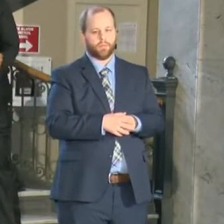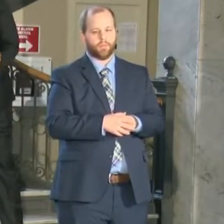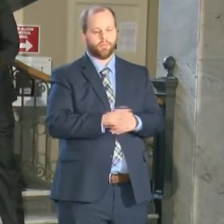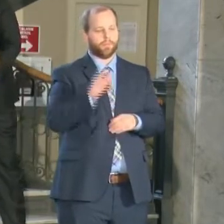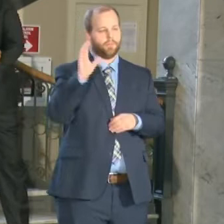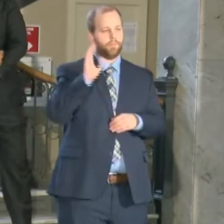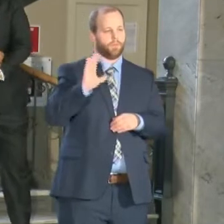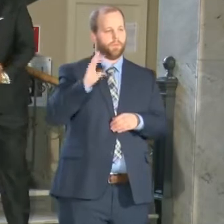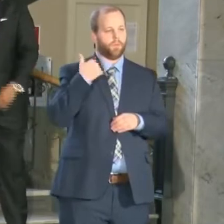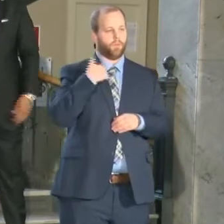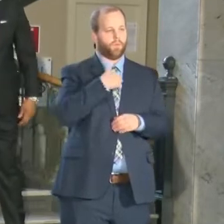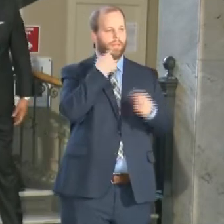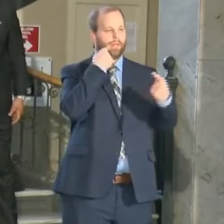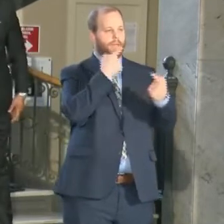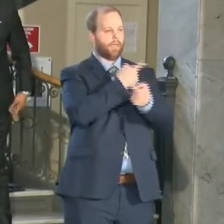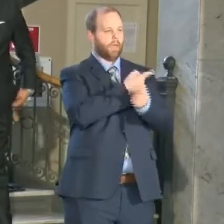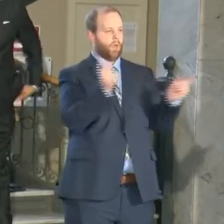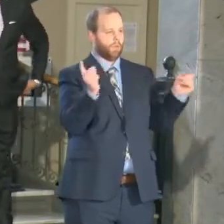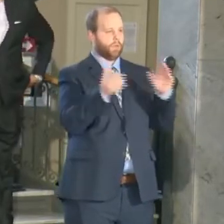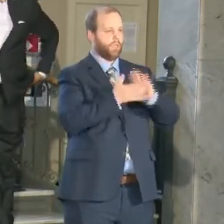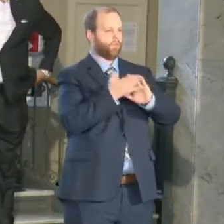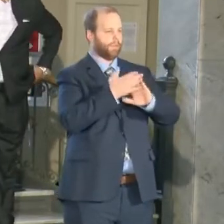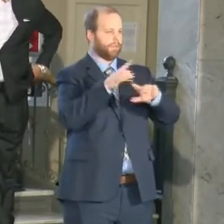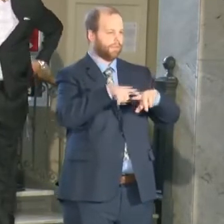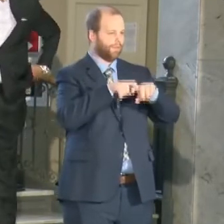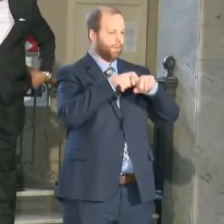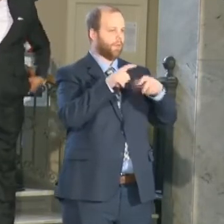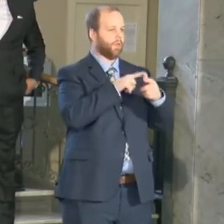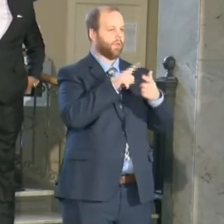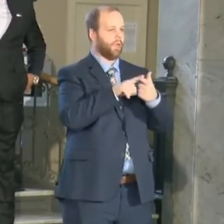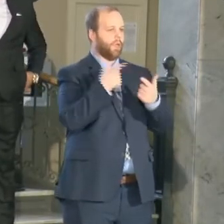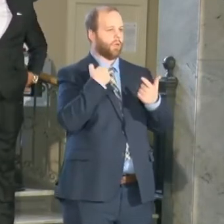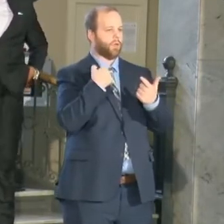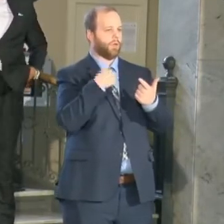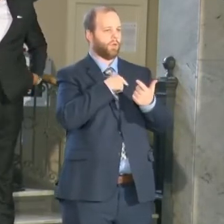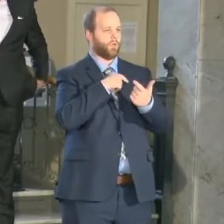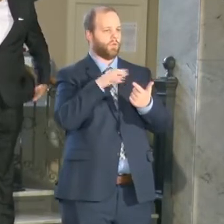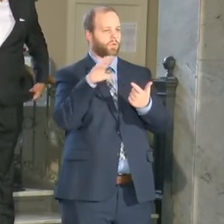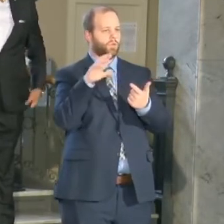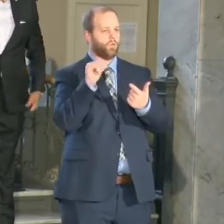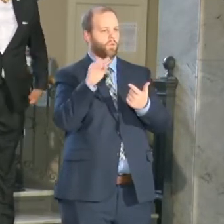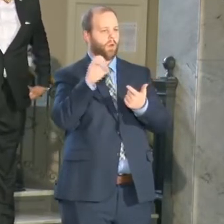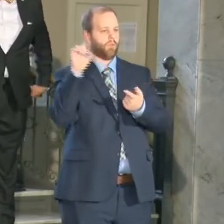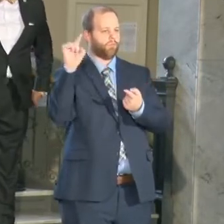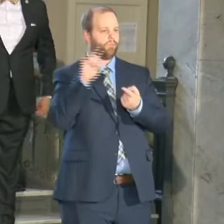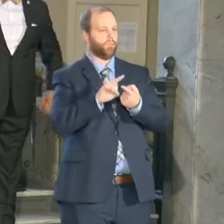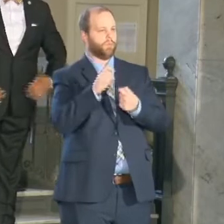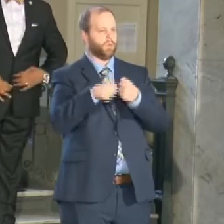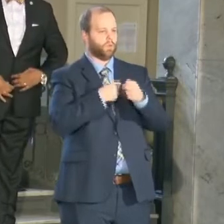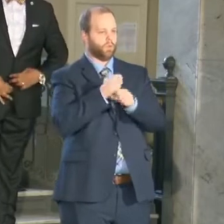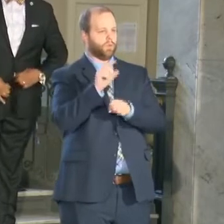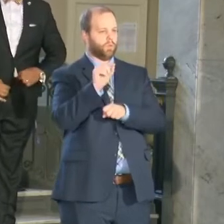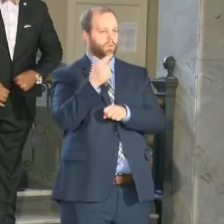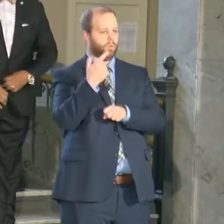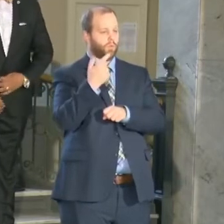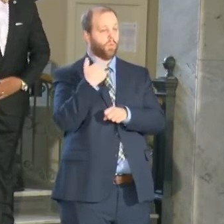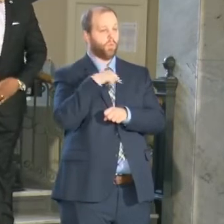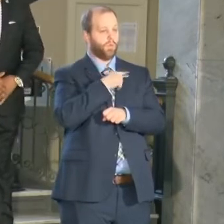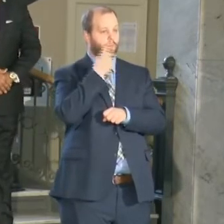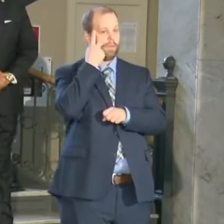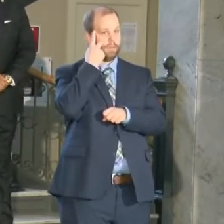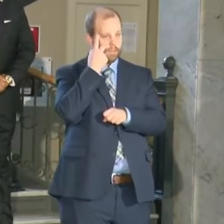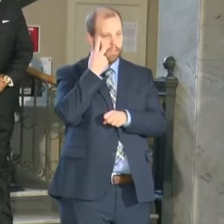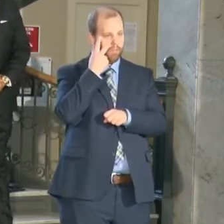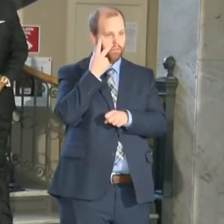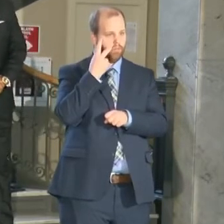ceasefire and our community violence reduction plan in 2021 uh we've definitely seen an increased present uh presence in the most